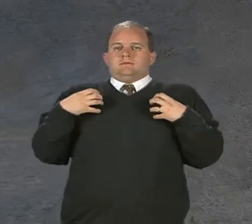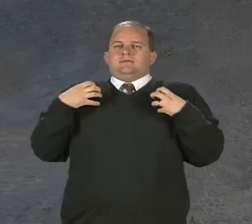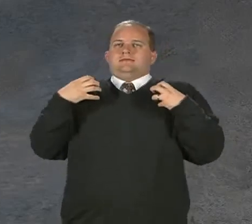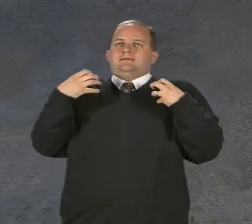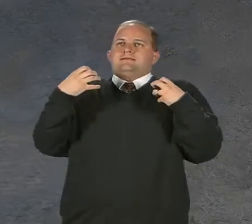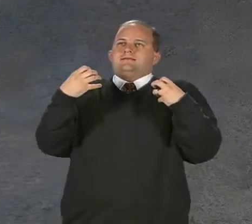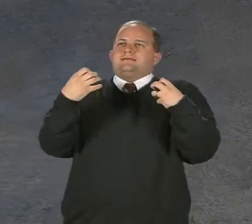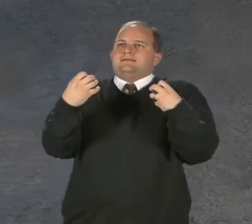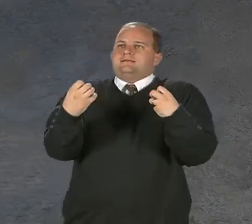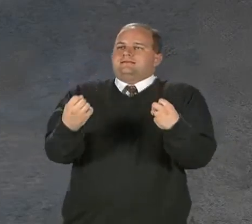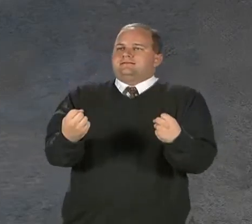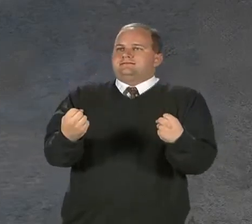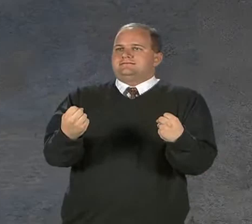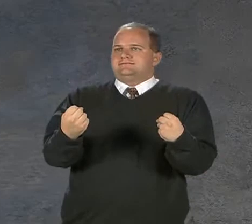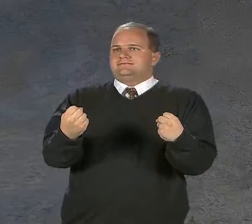be healed.